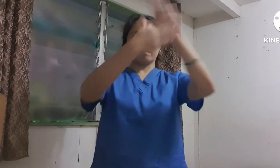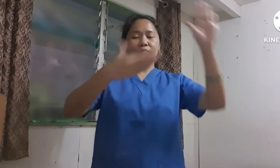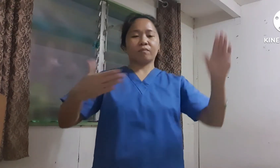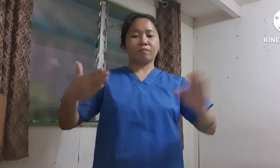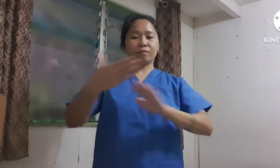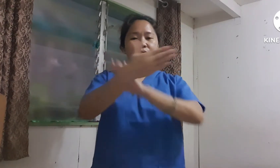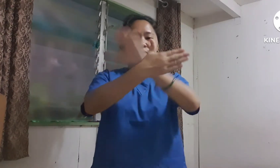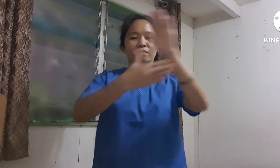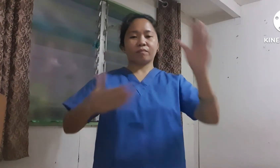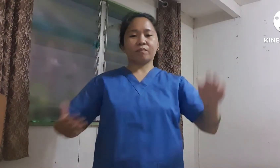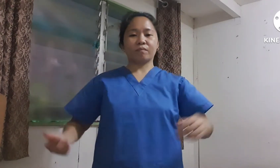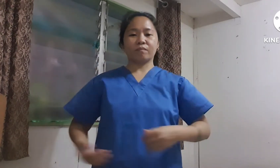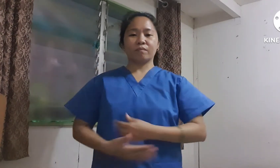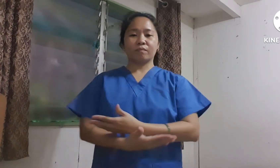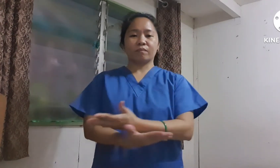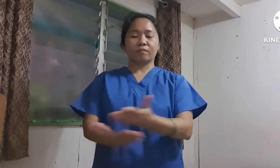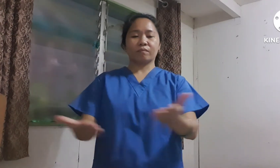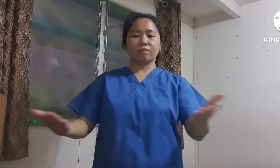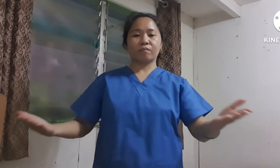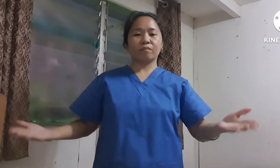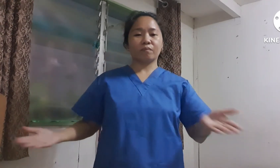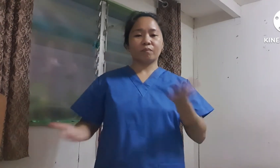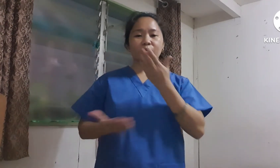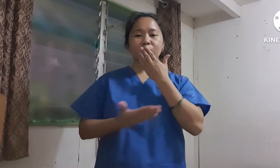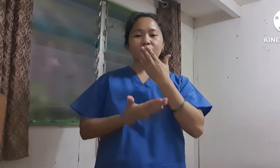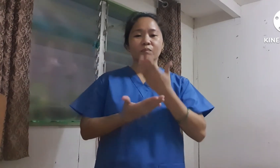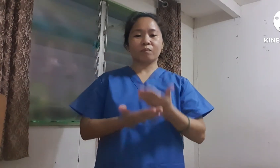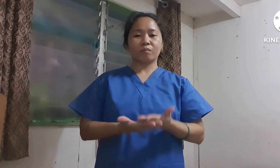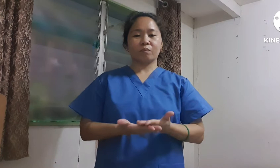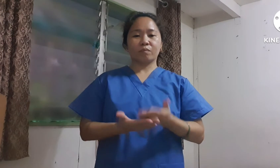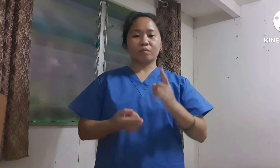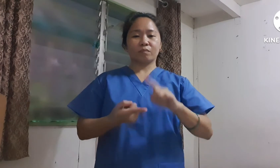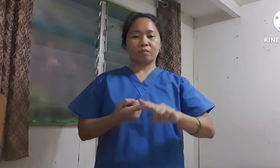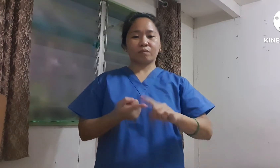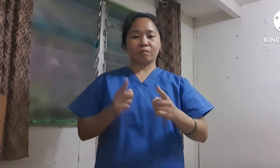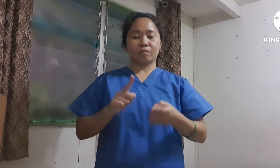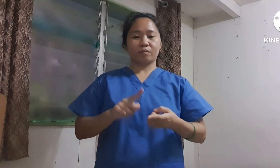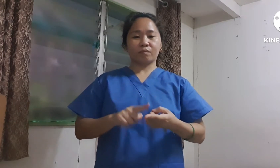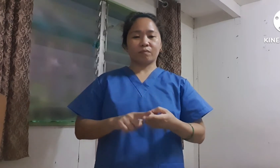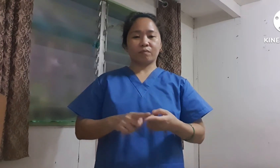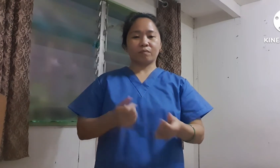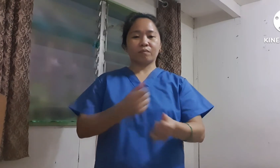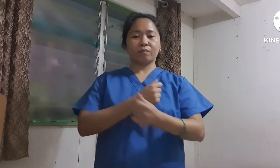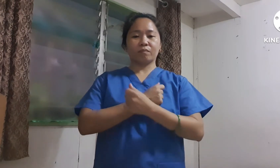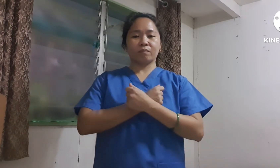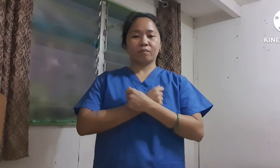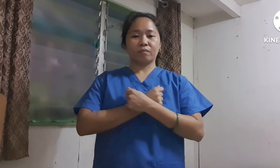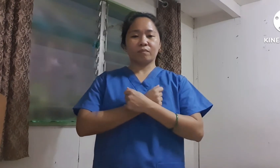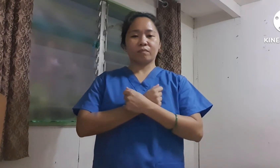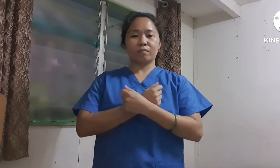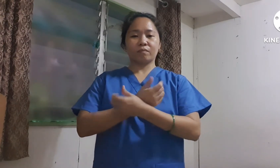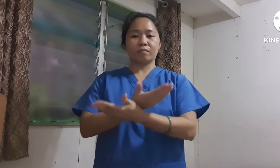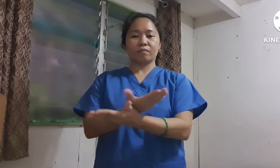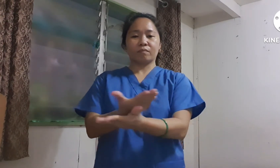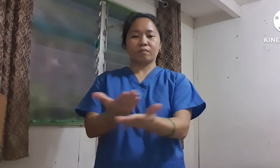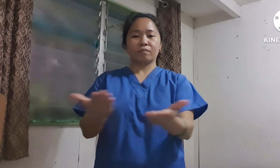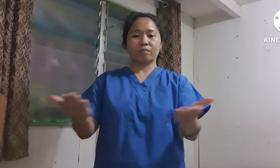sky. I can be a good friend. I can love you